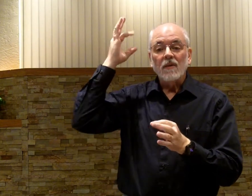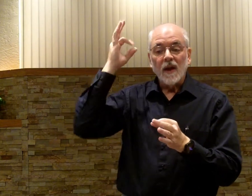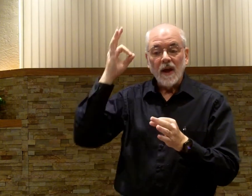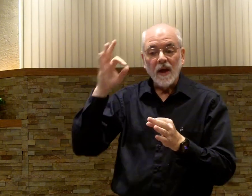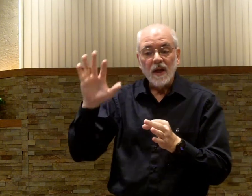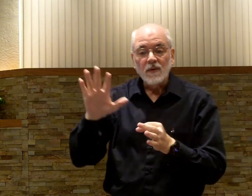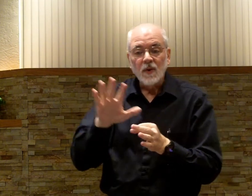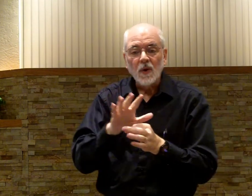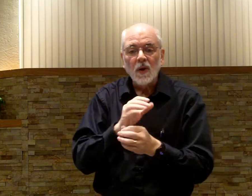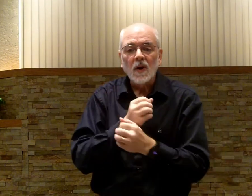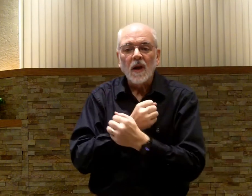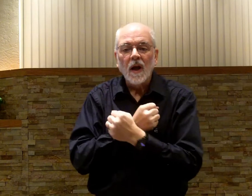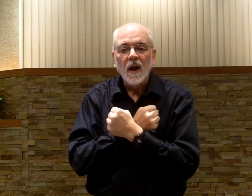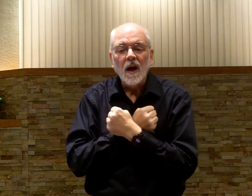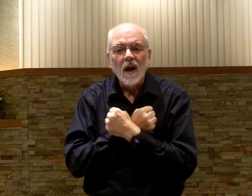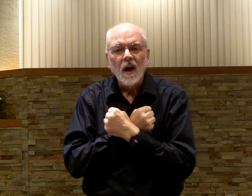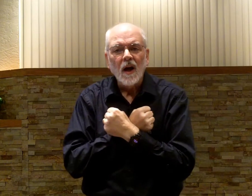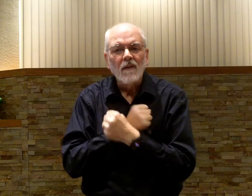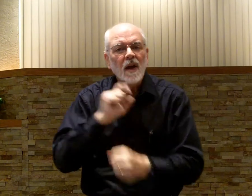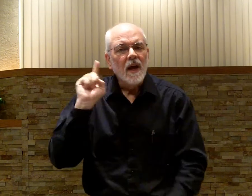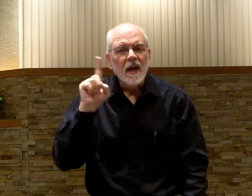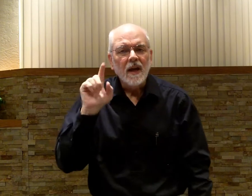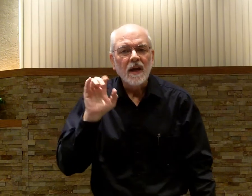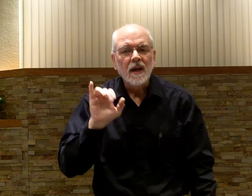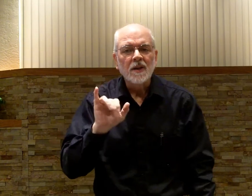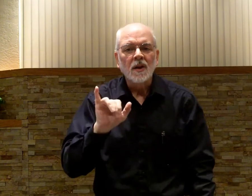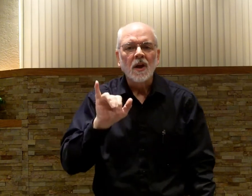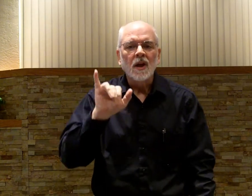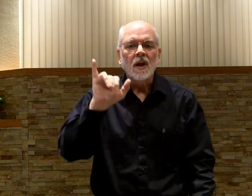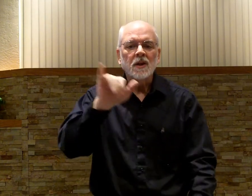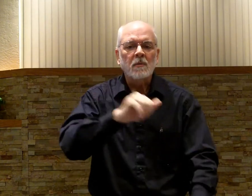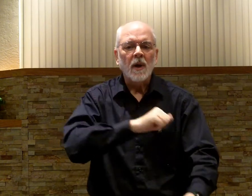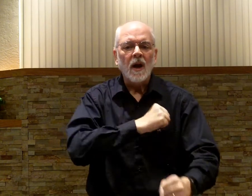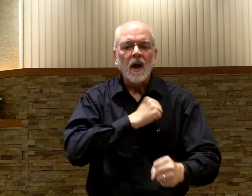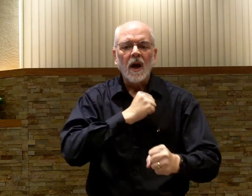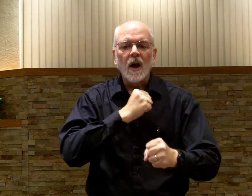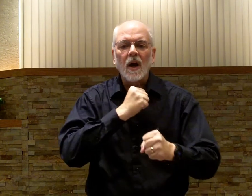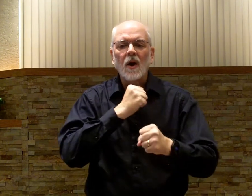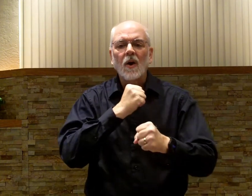Faithful Love is our name. Faithful Love